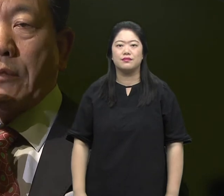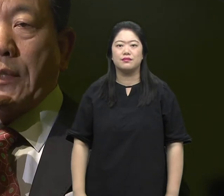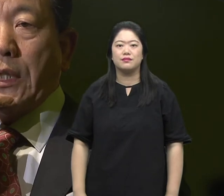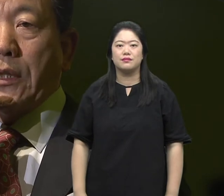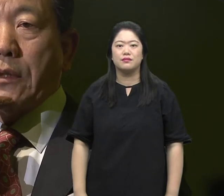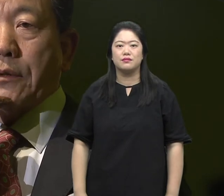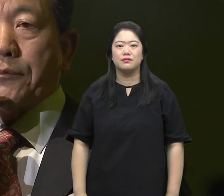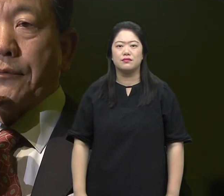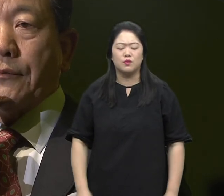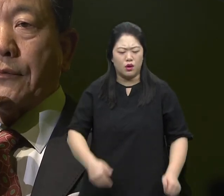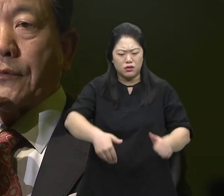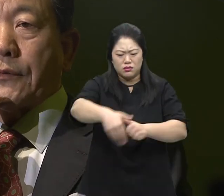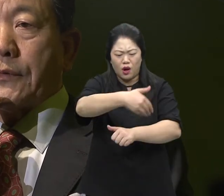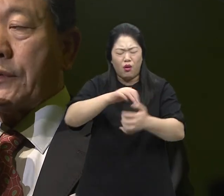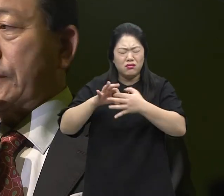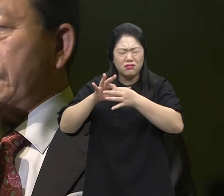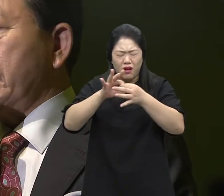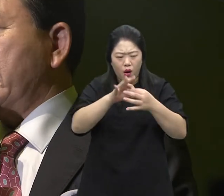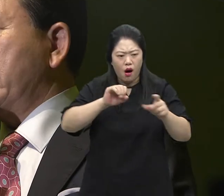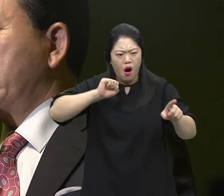And so where can we go to find our answer?